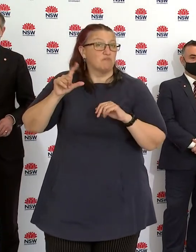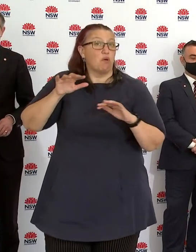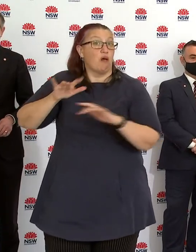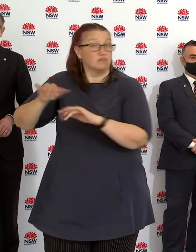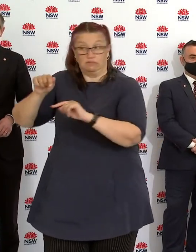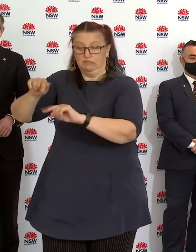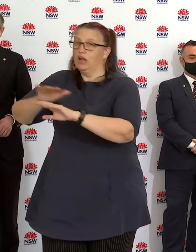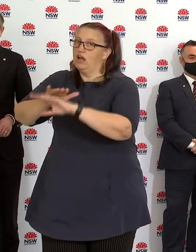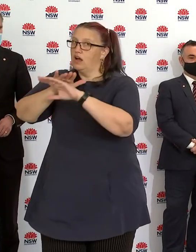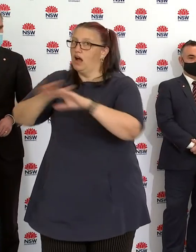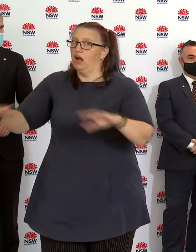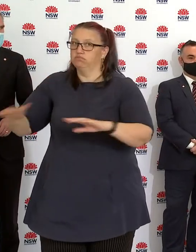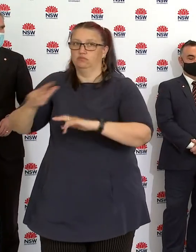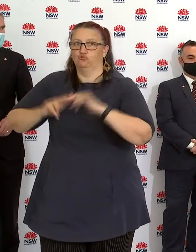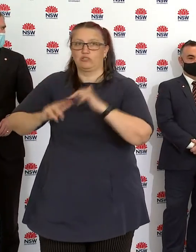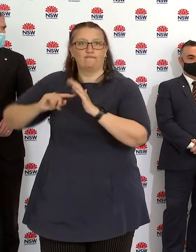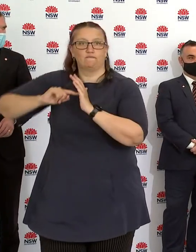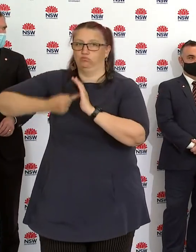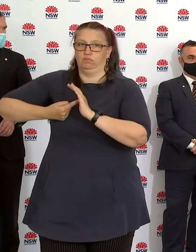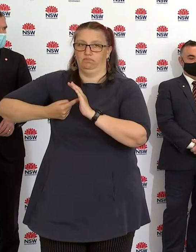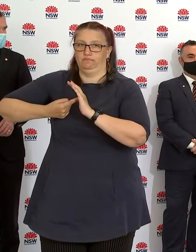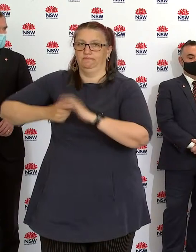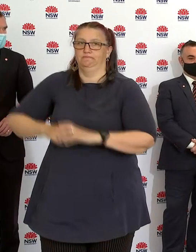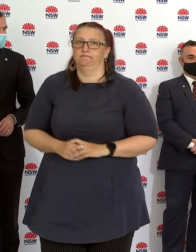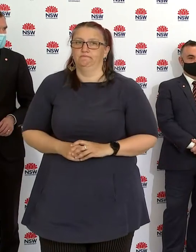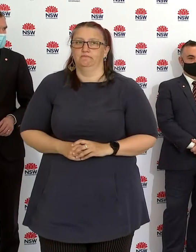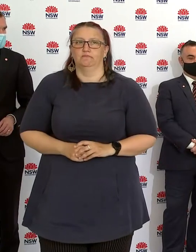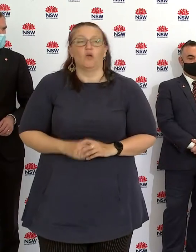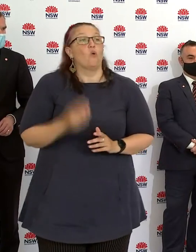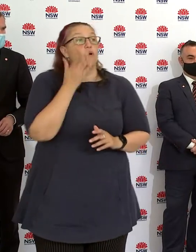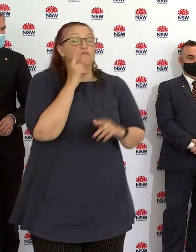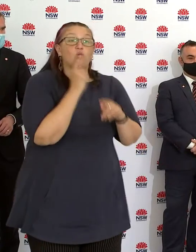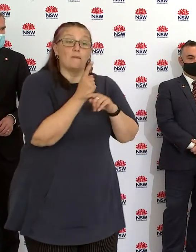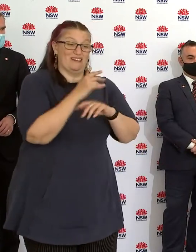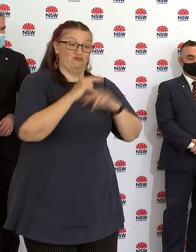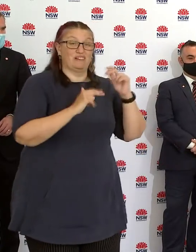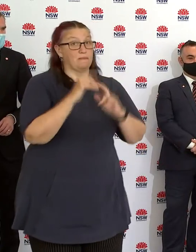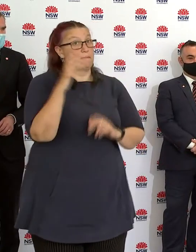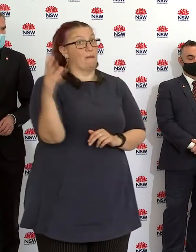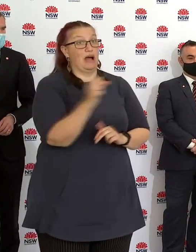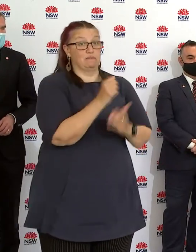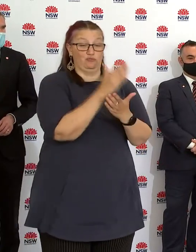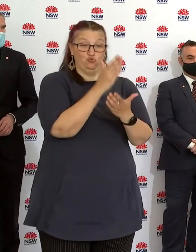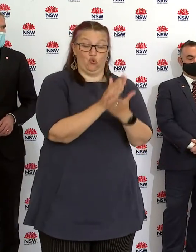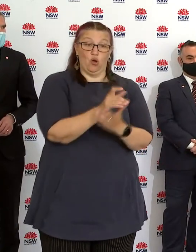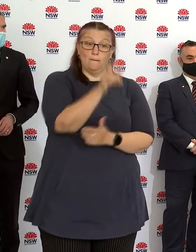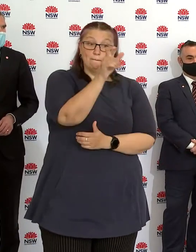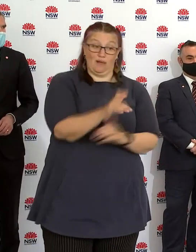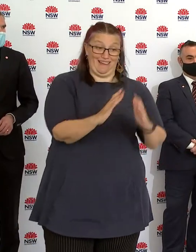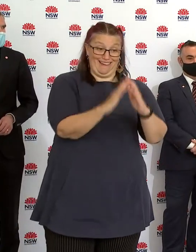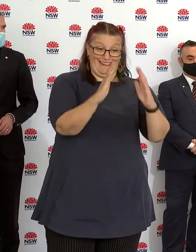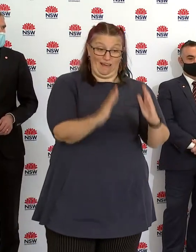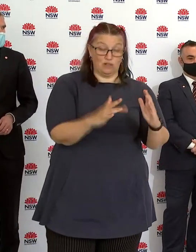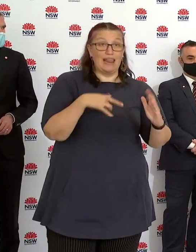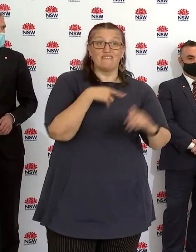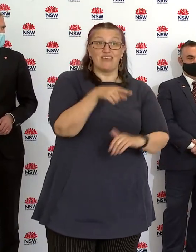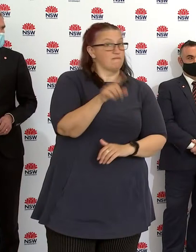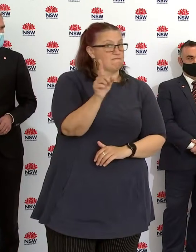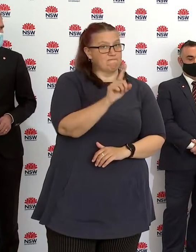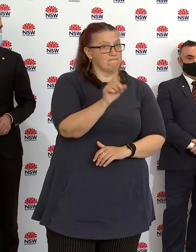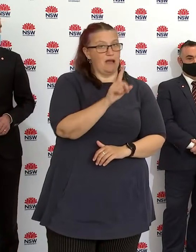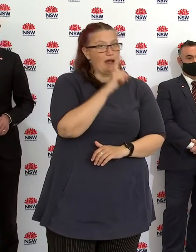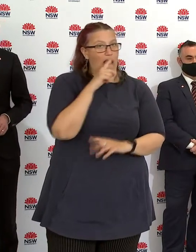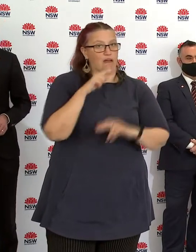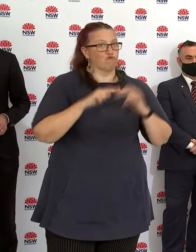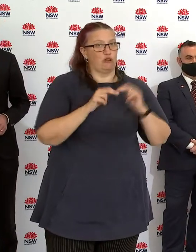non-occupied construction, that means construction on premises where nobody is living or staying, can proceed. And the Government has worked